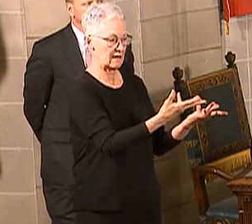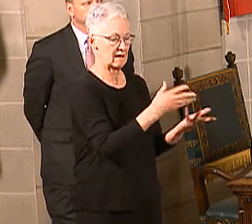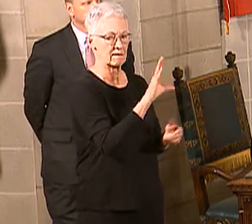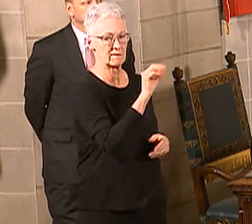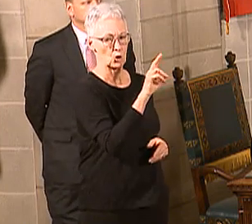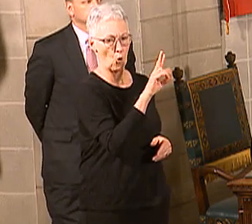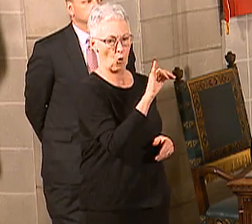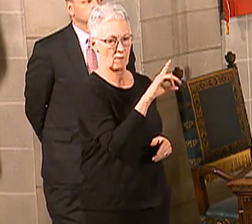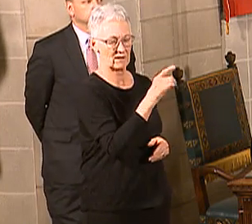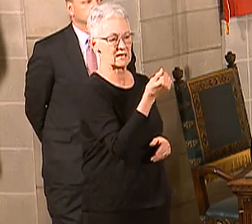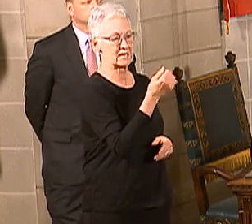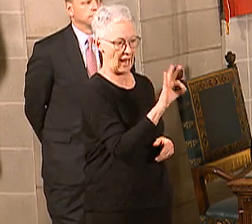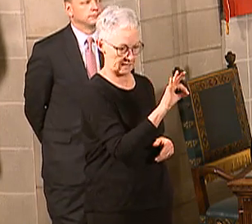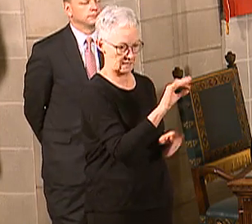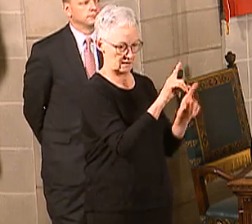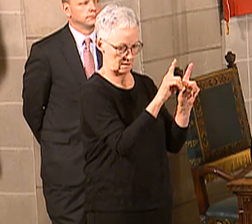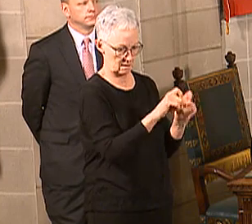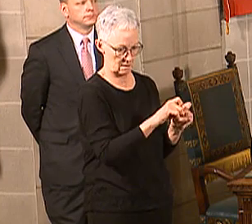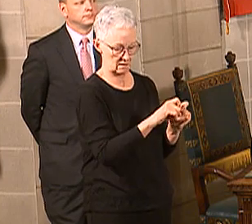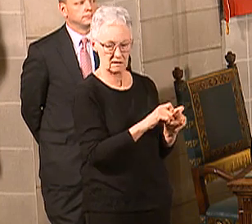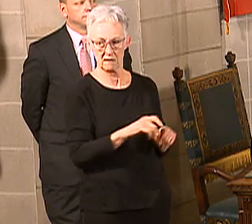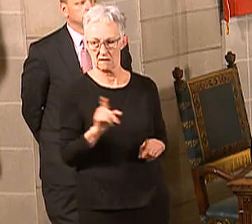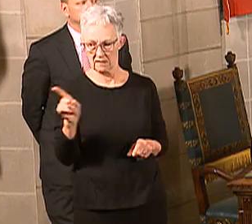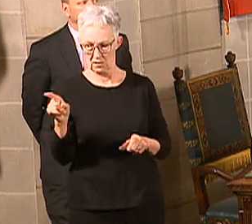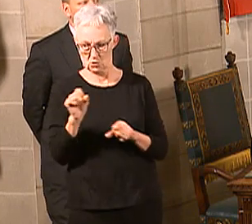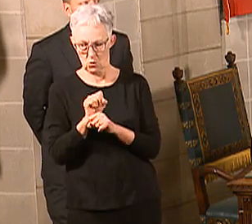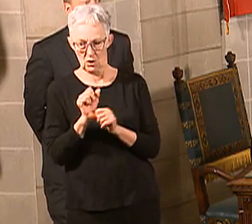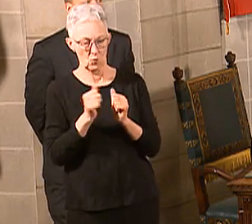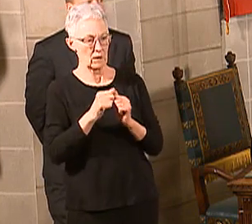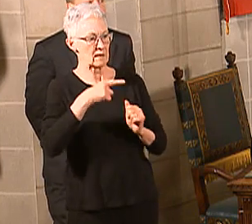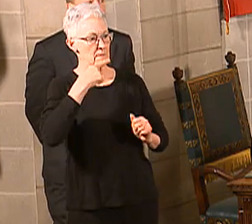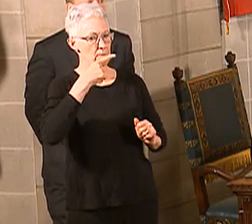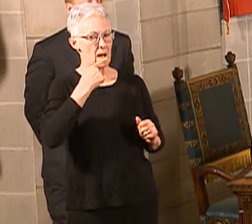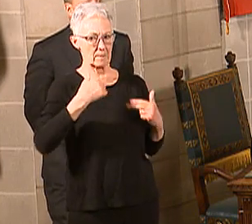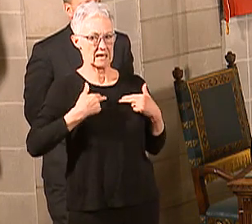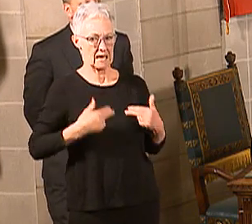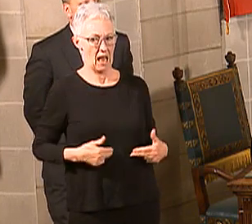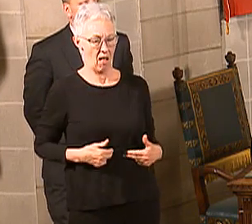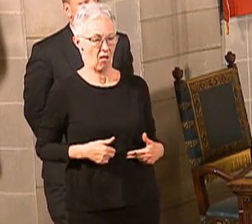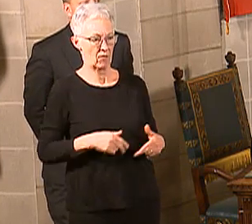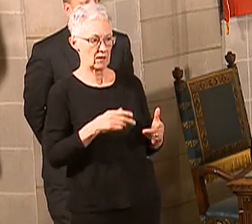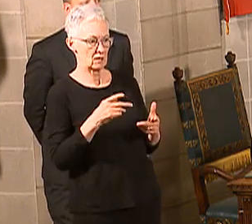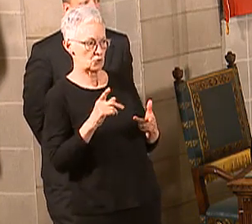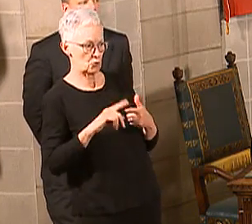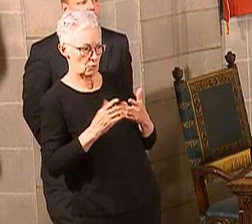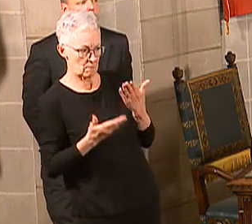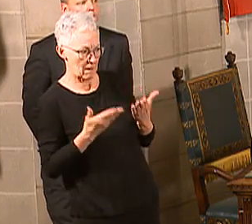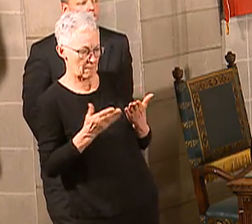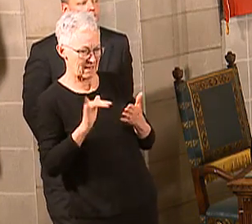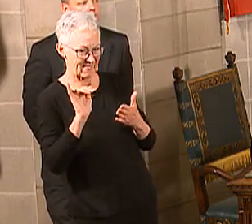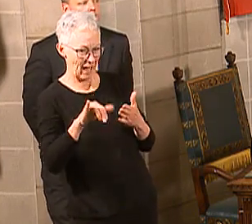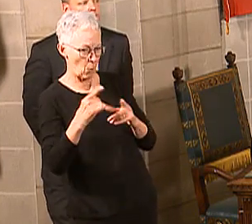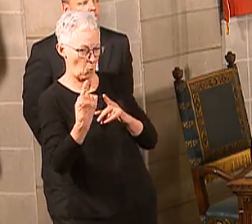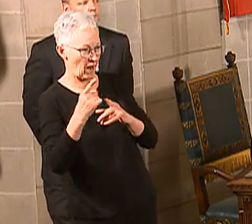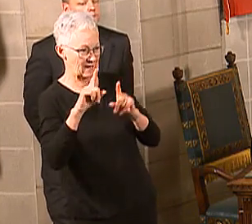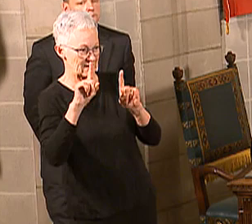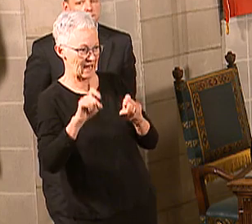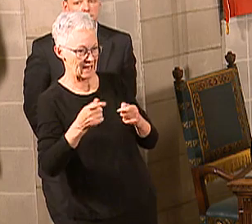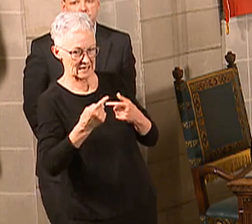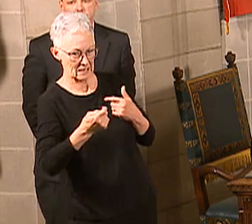categories, that's where Dr. Antone will work with the public health officials to get that person tested, even without doing that respiratory panel.